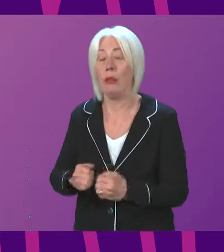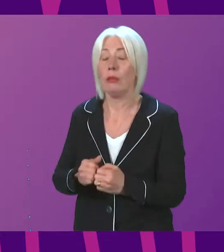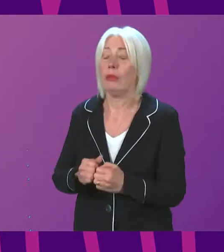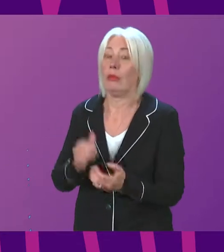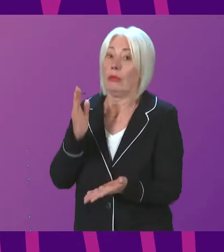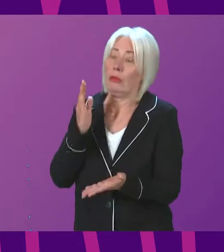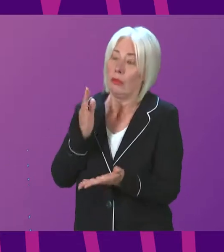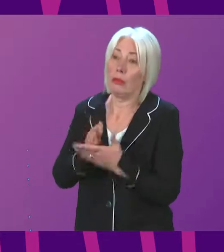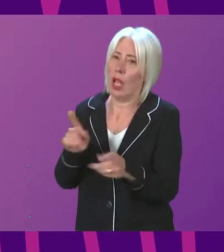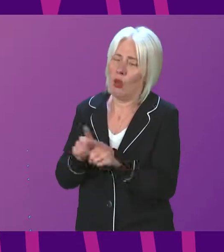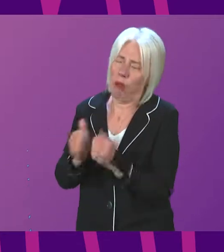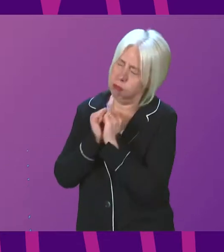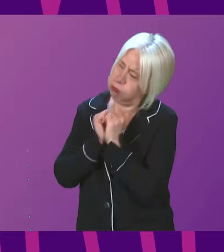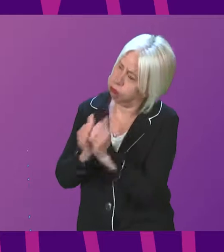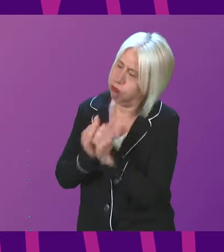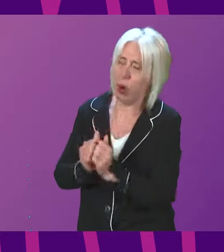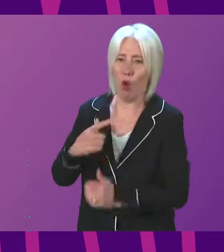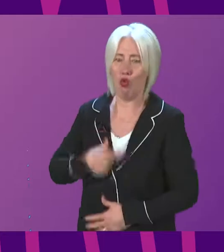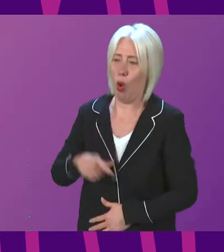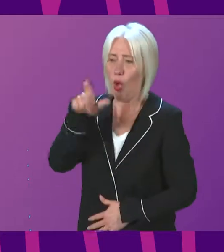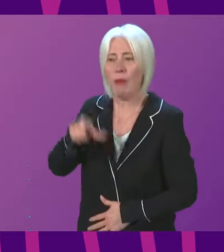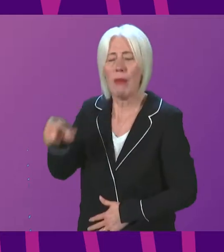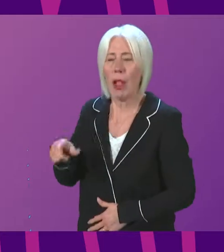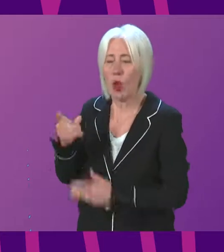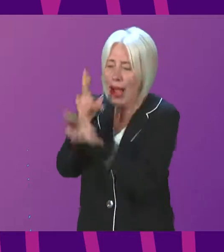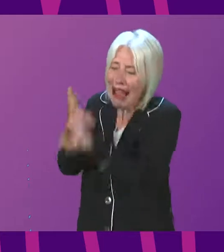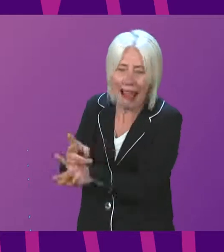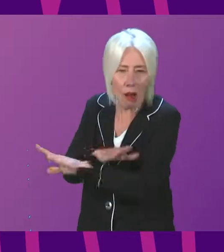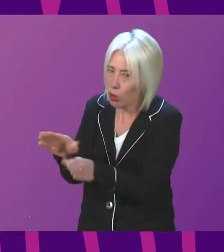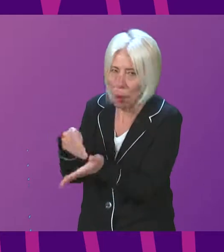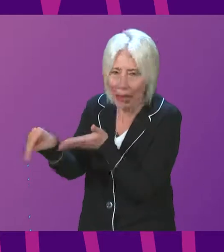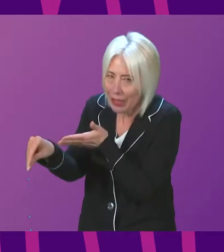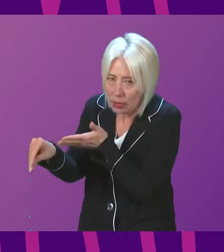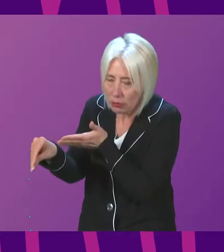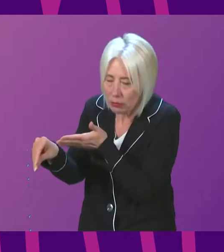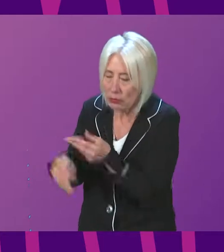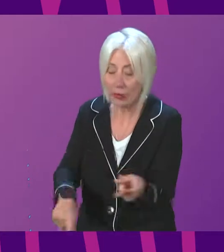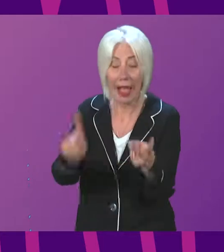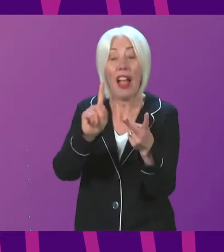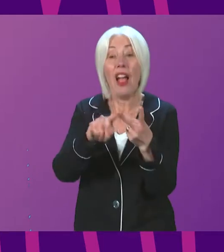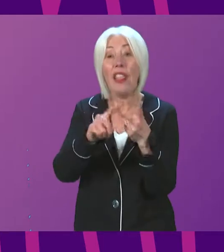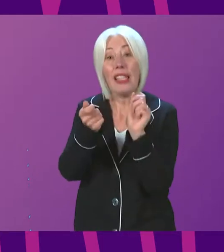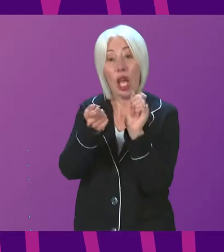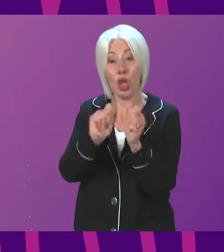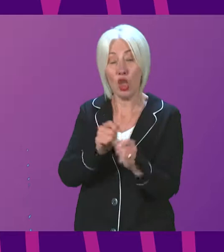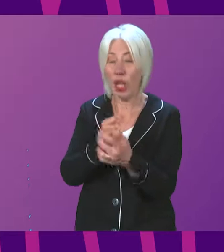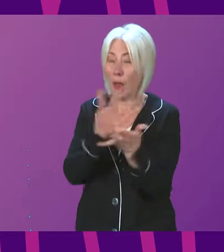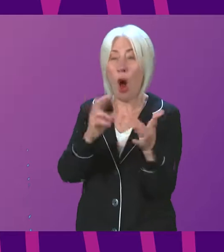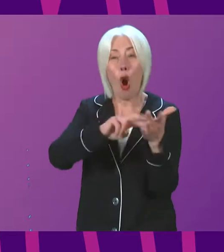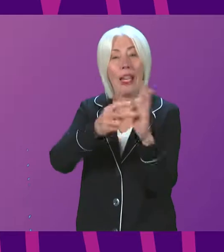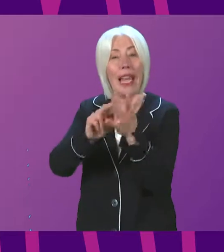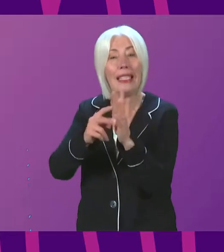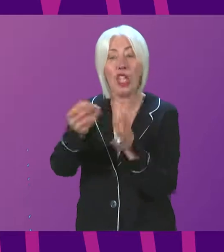includes the distinct and invaluable role of unpaid carers. The second change has been called for by a number of organisations